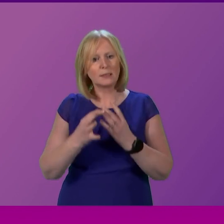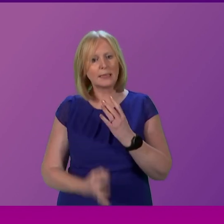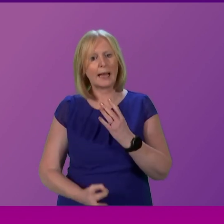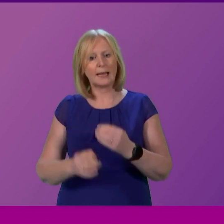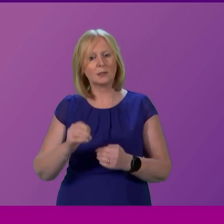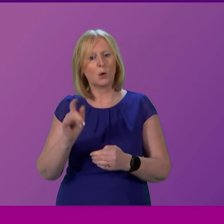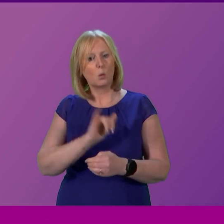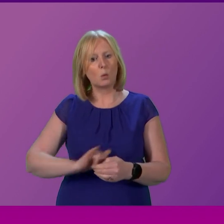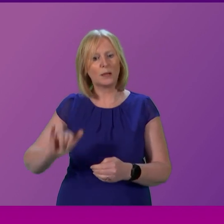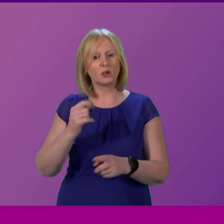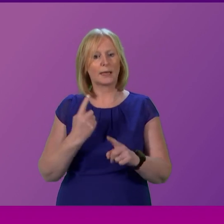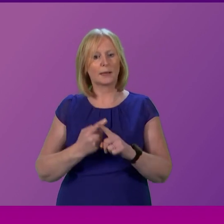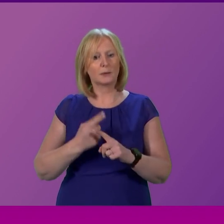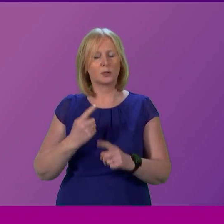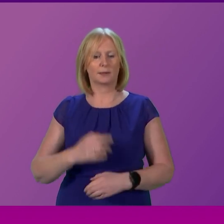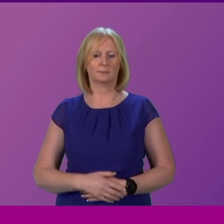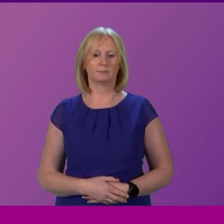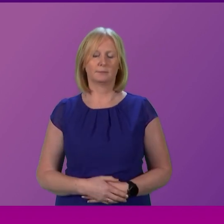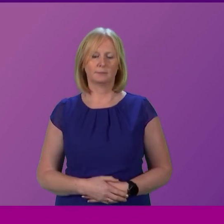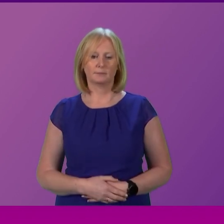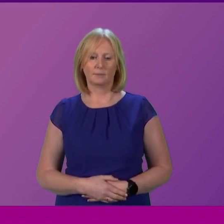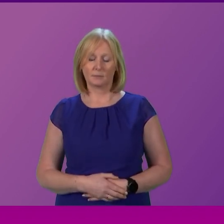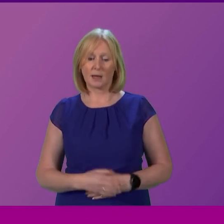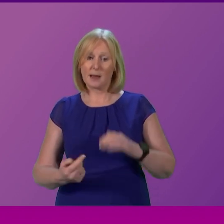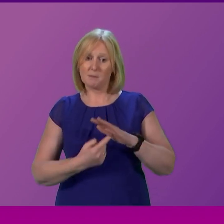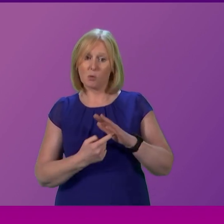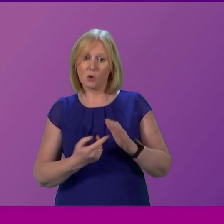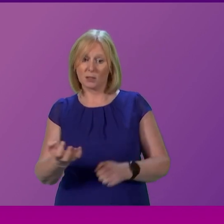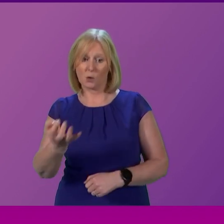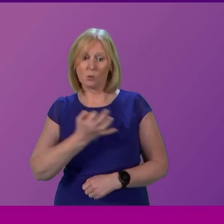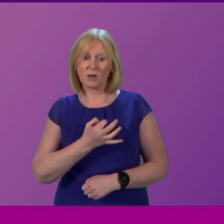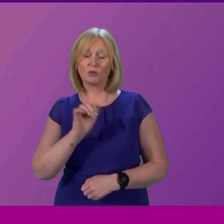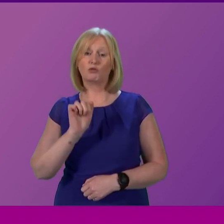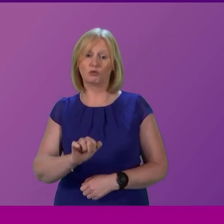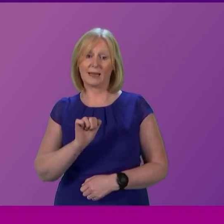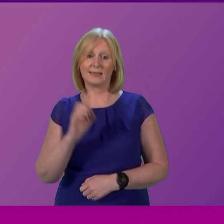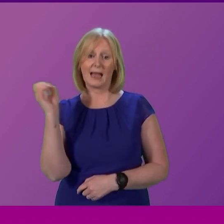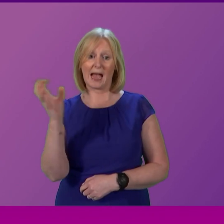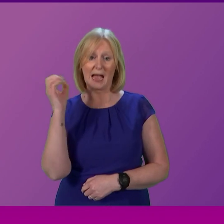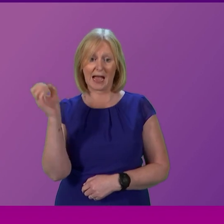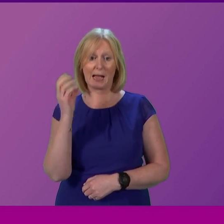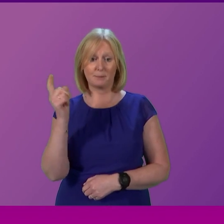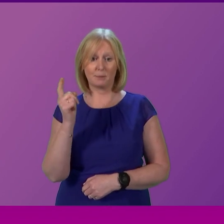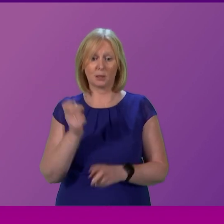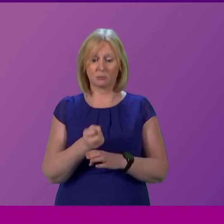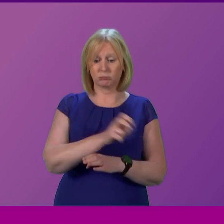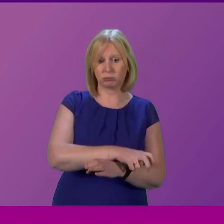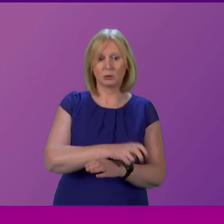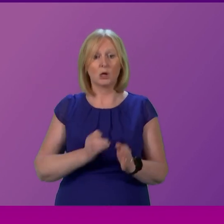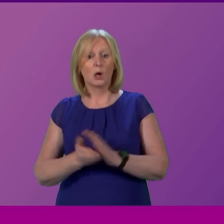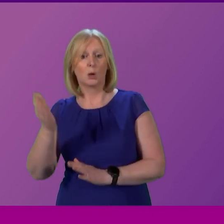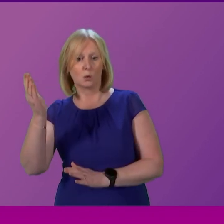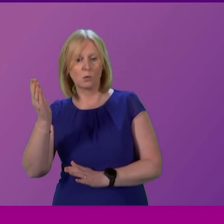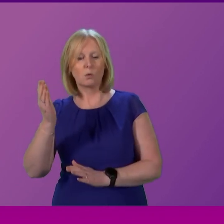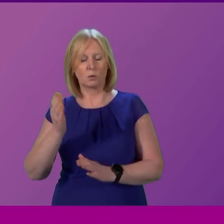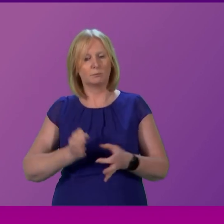It's a very important question from Sharon Dowie and she's right that ambulance turnaround times have been far too